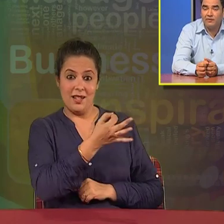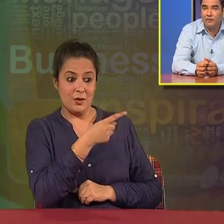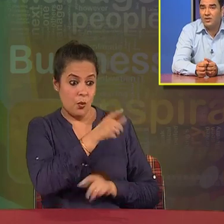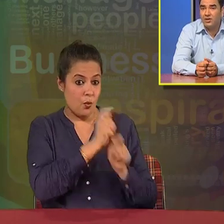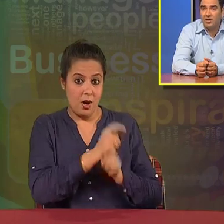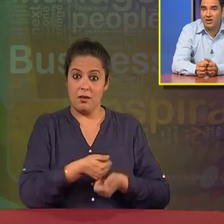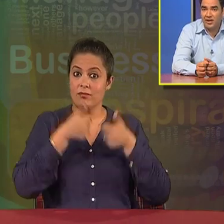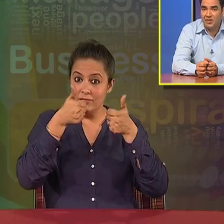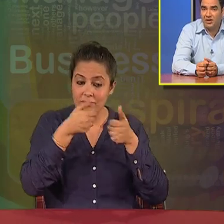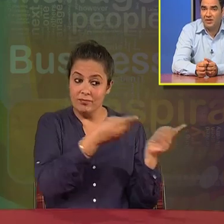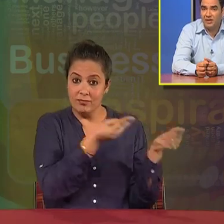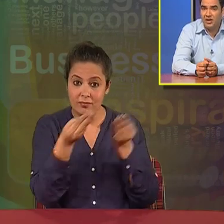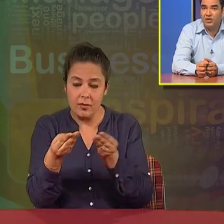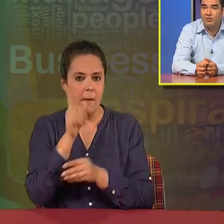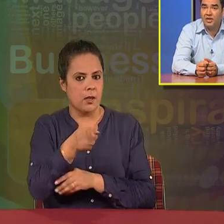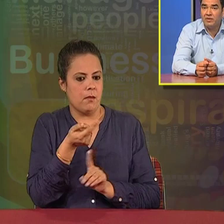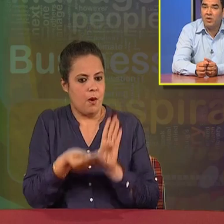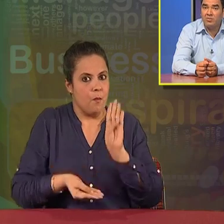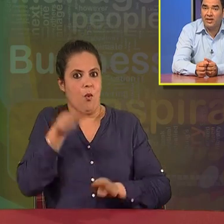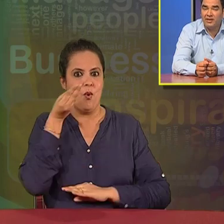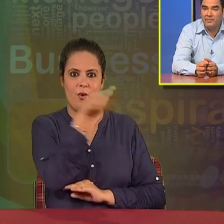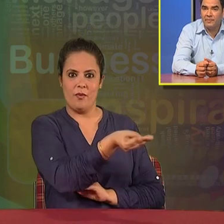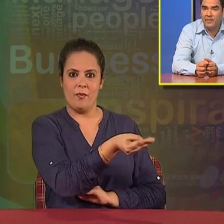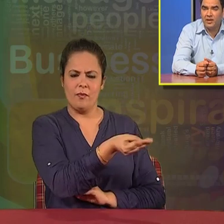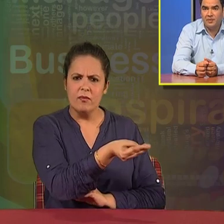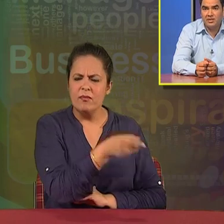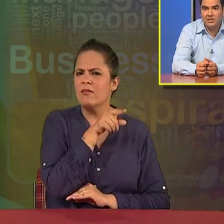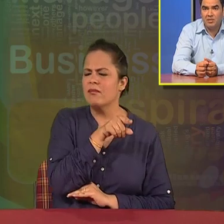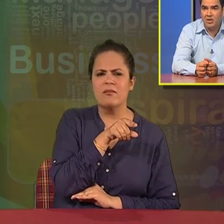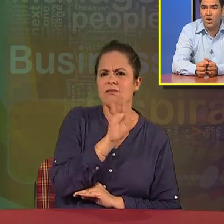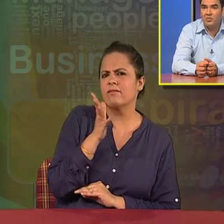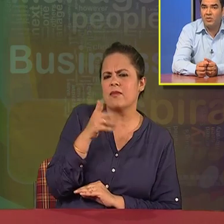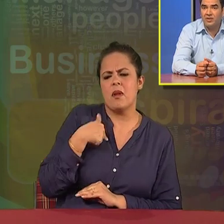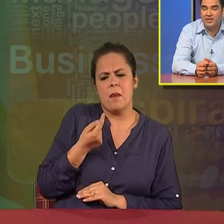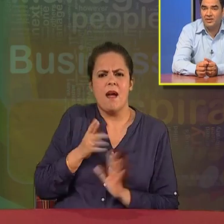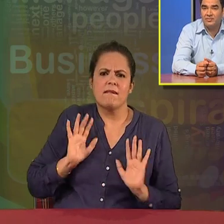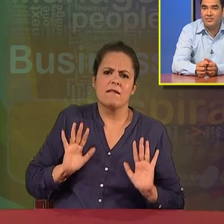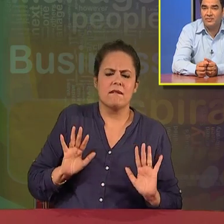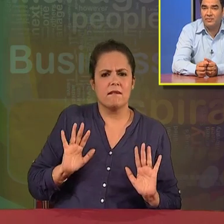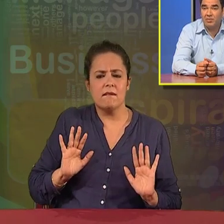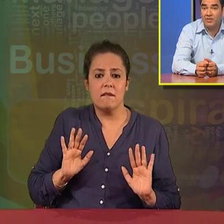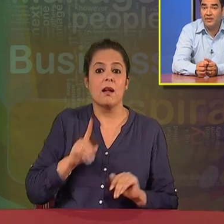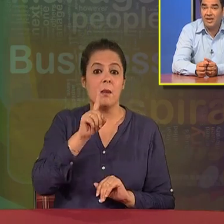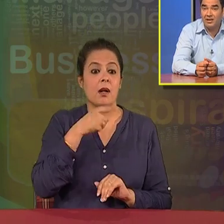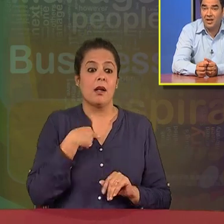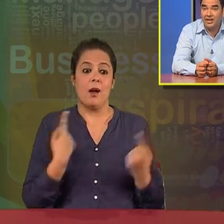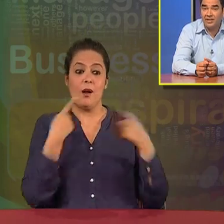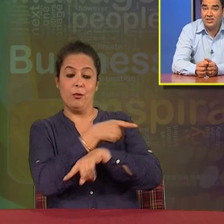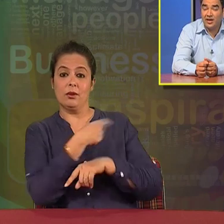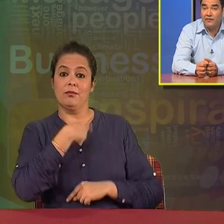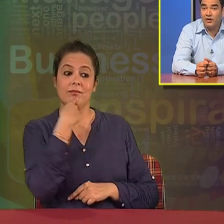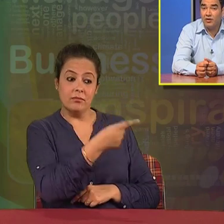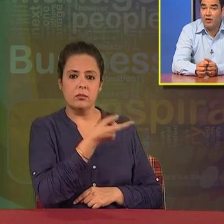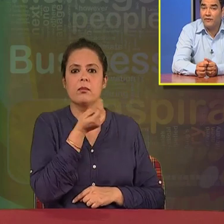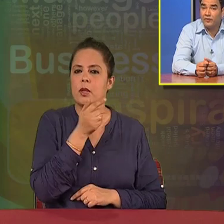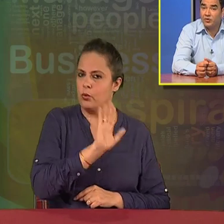that if you work in a particular way, you will be given more money, the person may not be motivated. But if we tell that